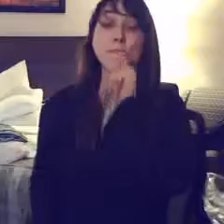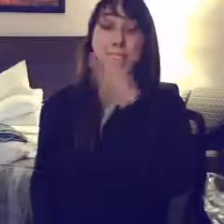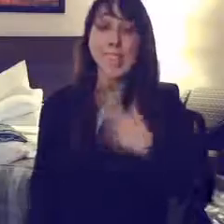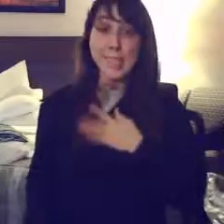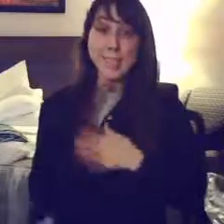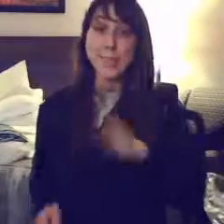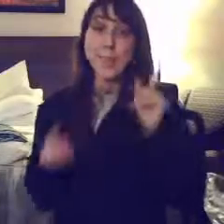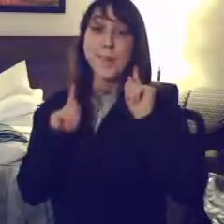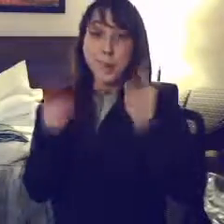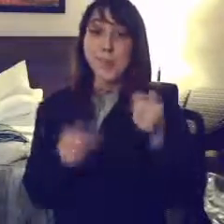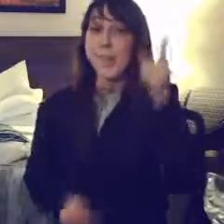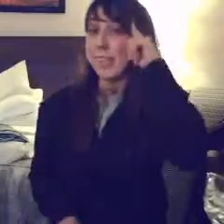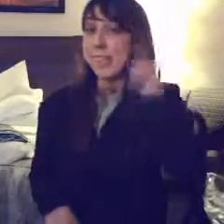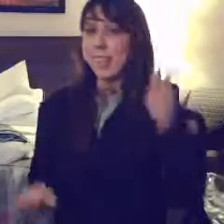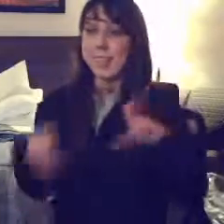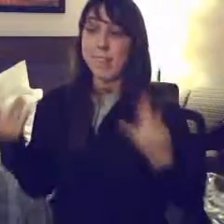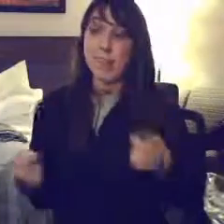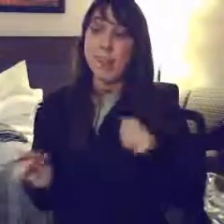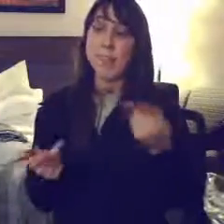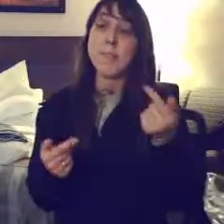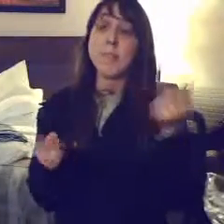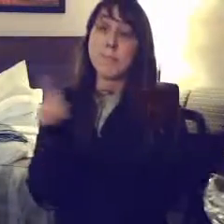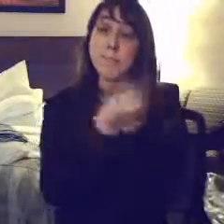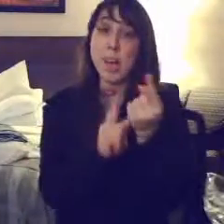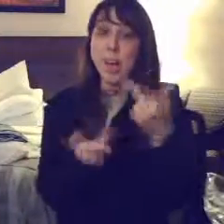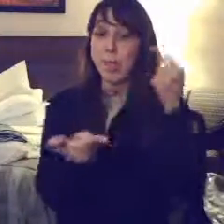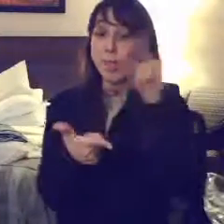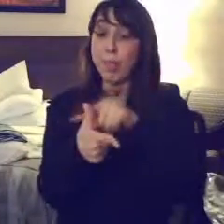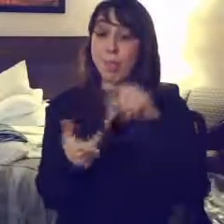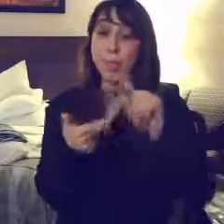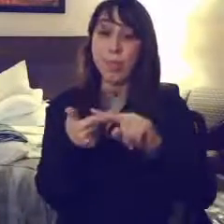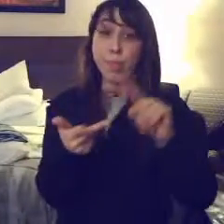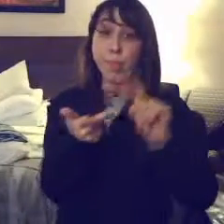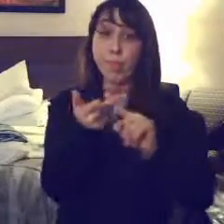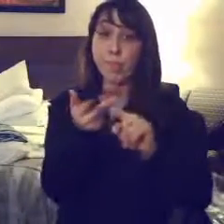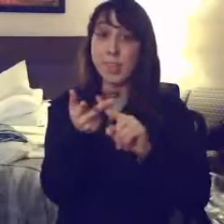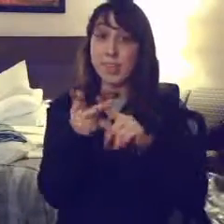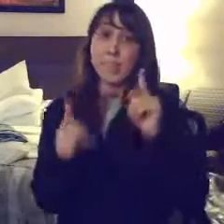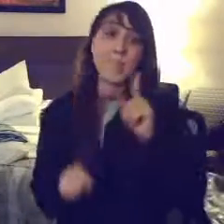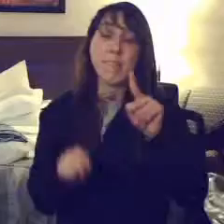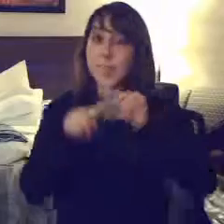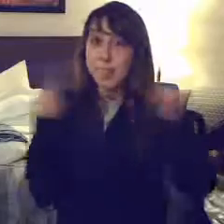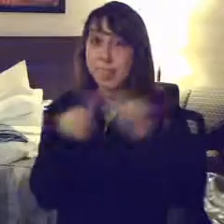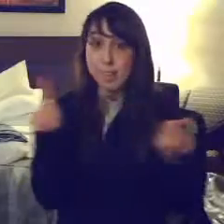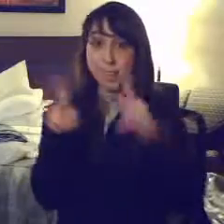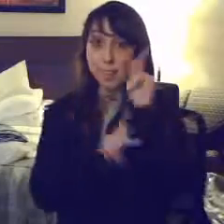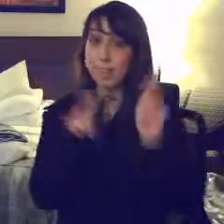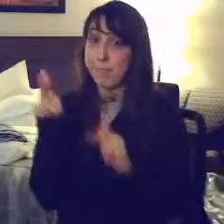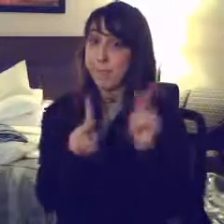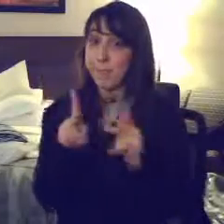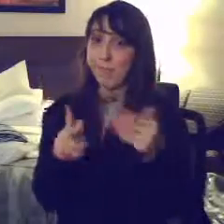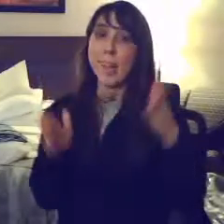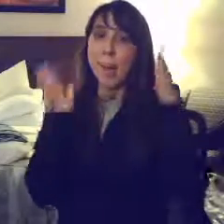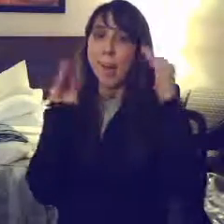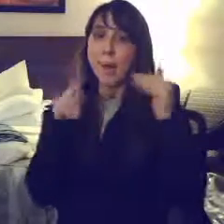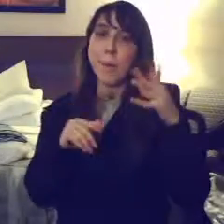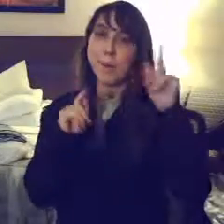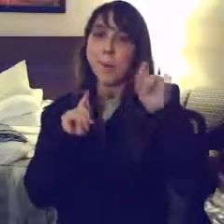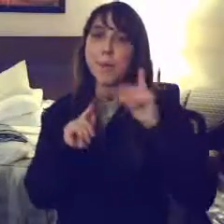We had that fleet right along the coastline Atlantic City getting a mixture of some sleet pellets and some snow. Also the same, some rain